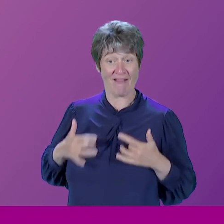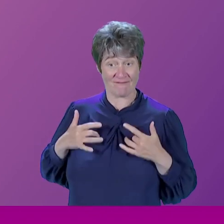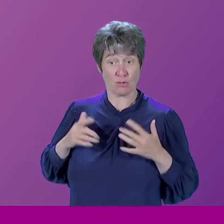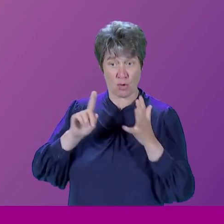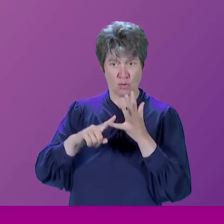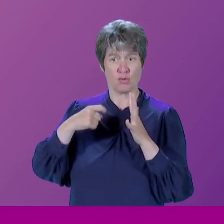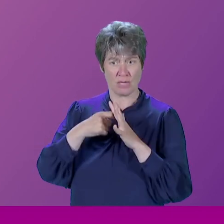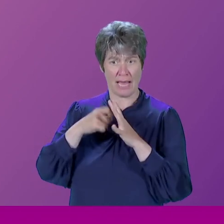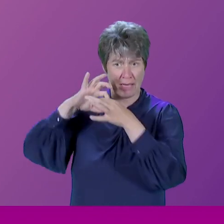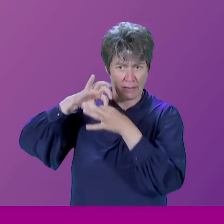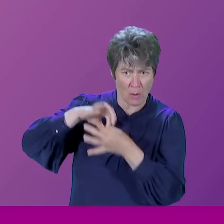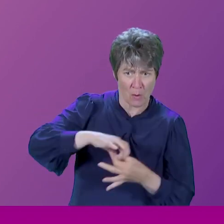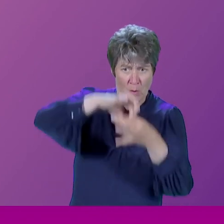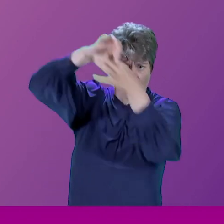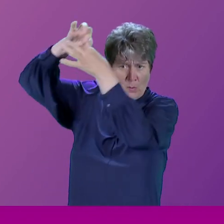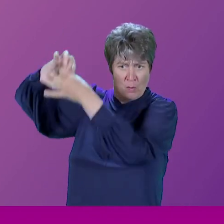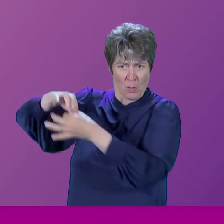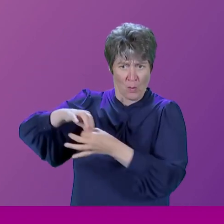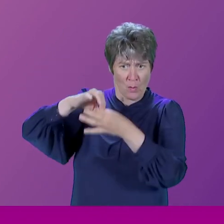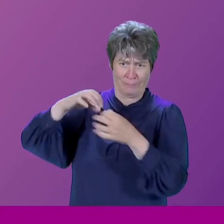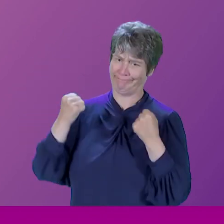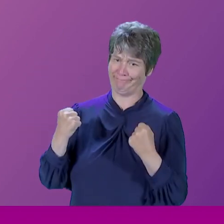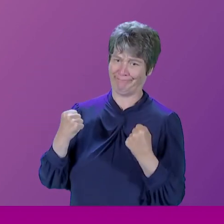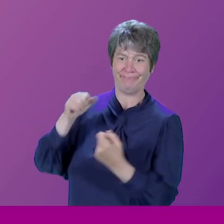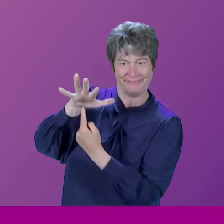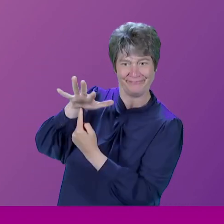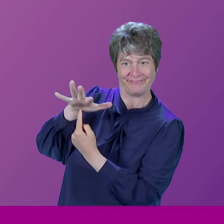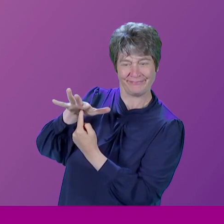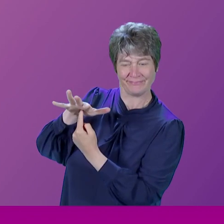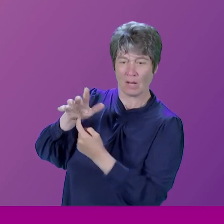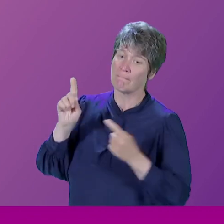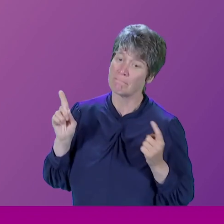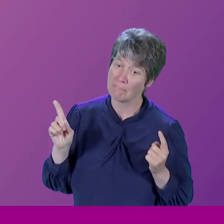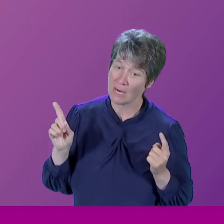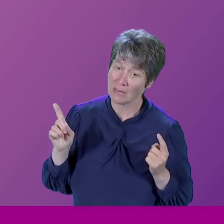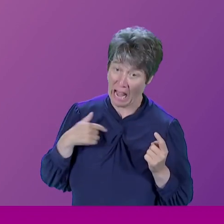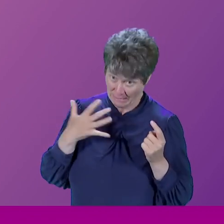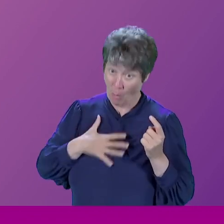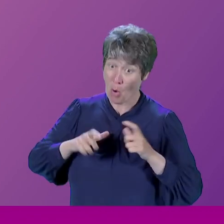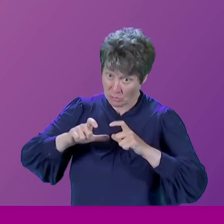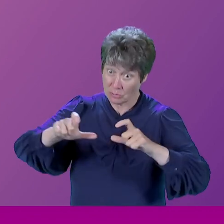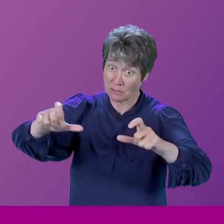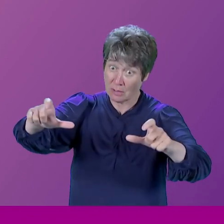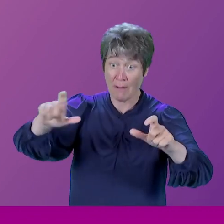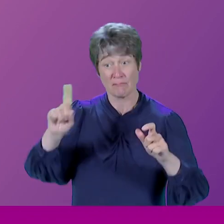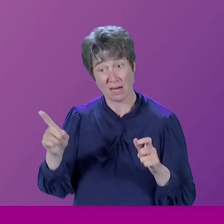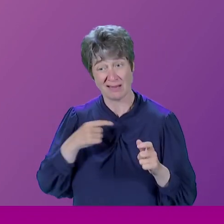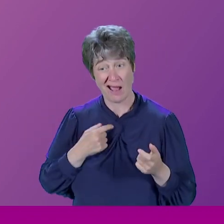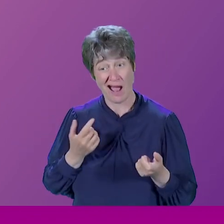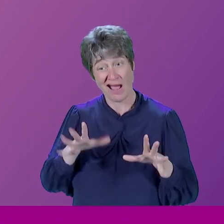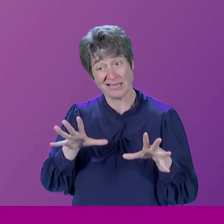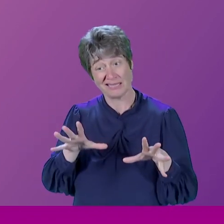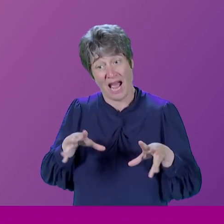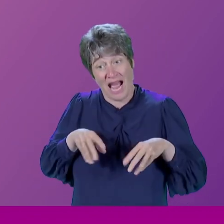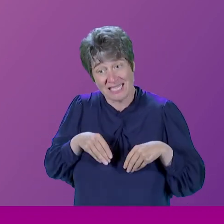see it endure. But I perfectly accept that from time to time, that's quite a big question in